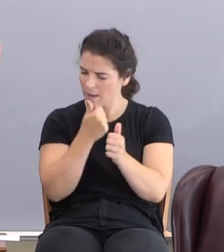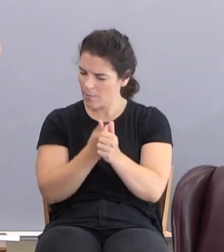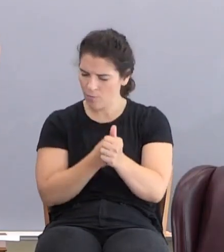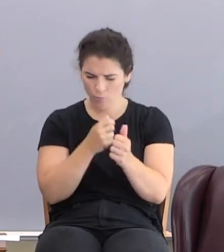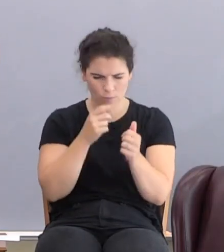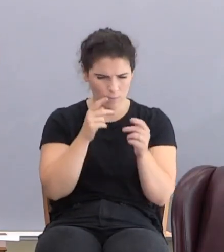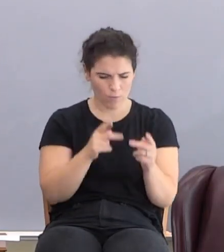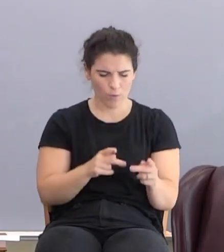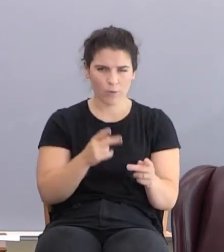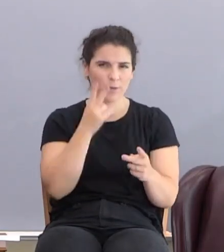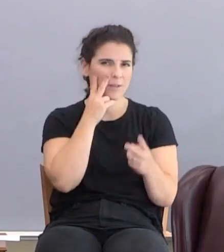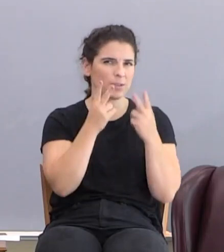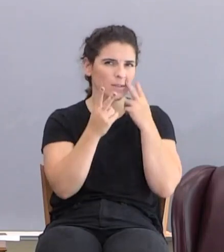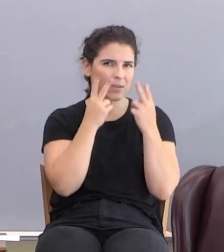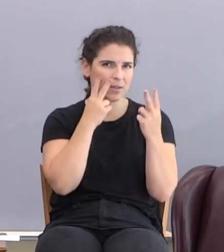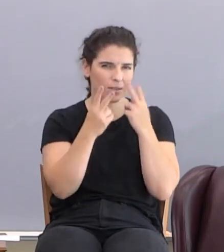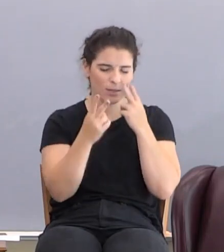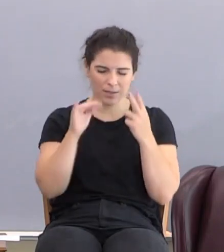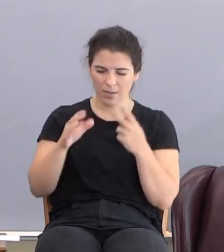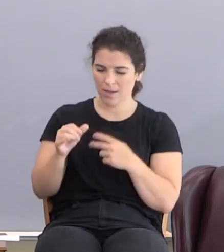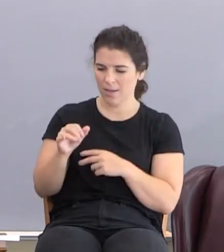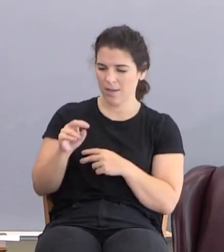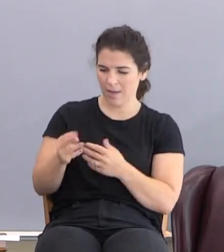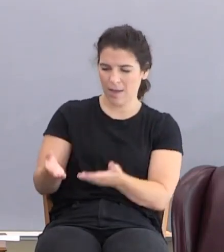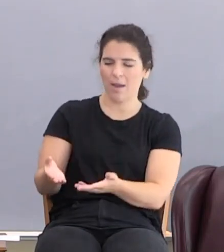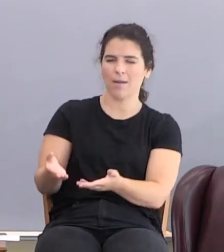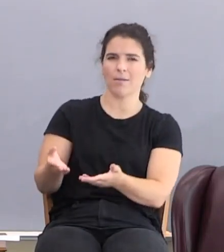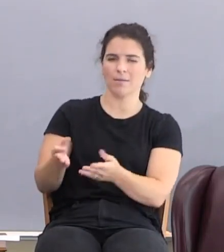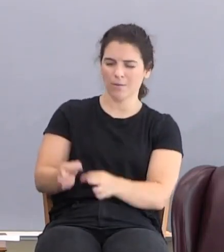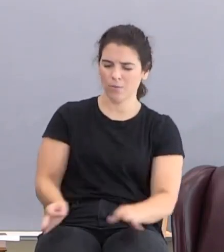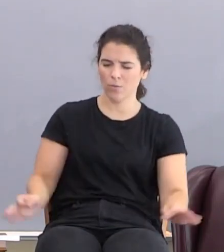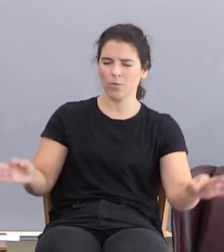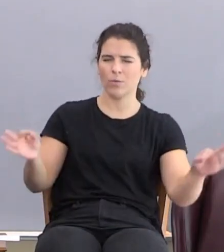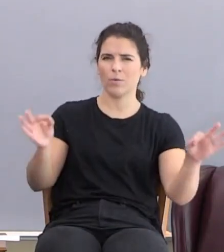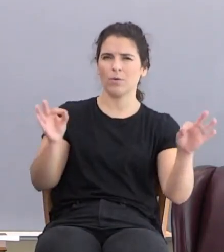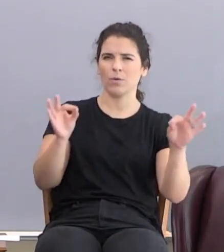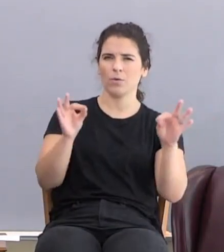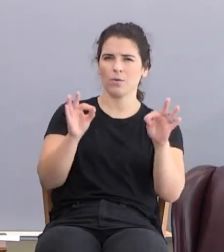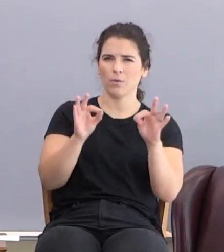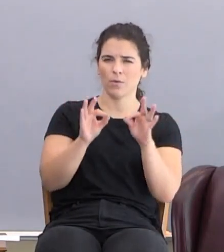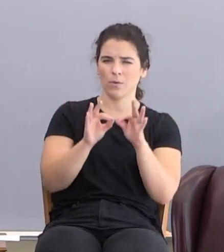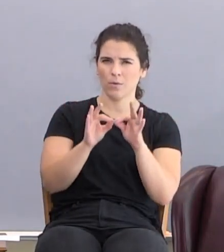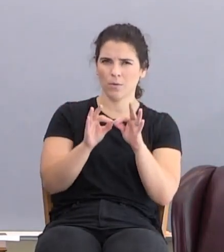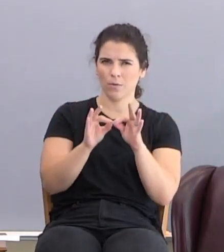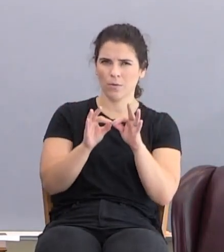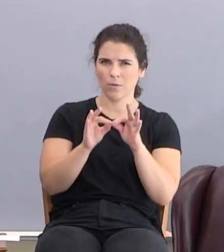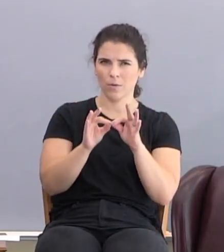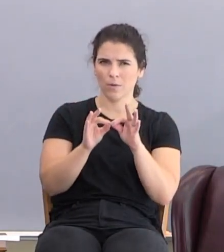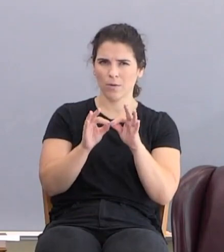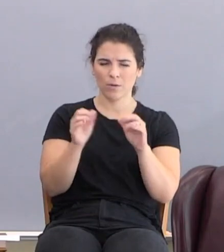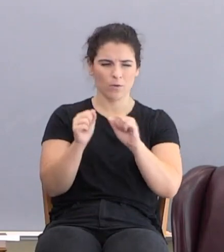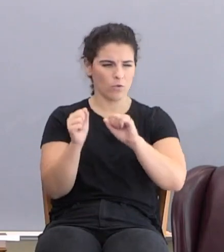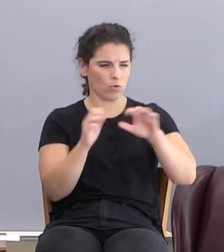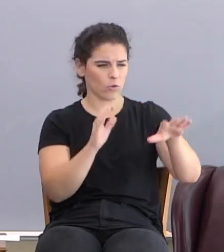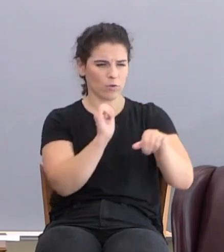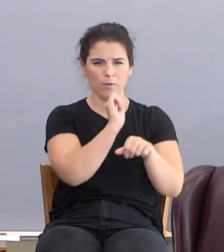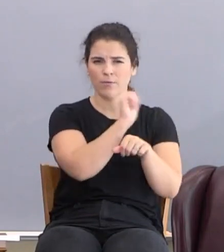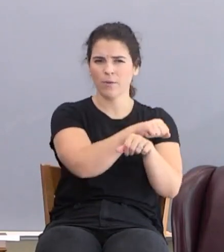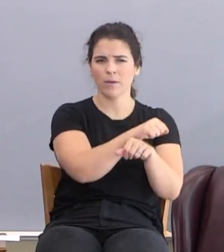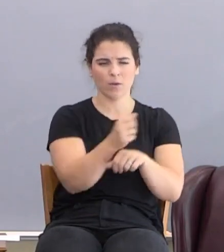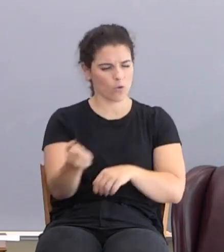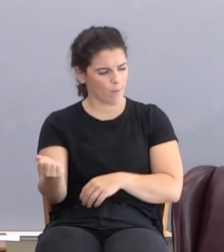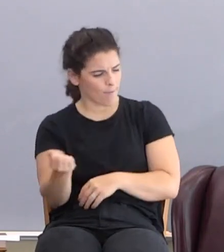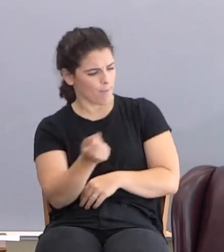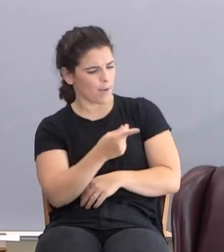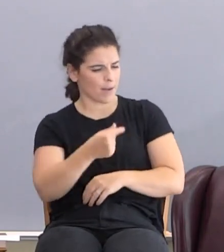that I'm worthy to remove the curse. Take us back into the